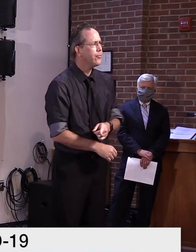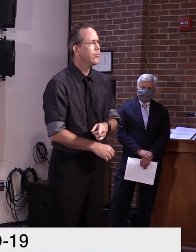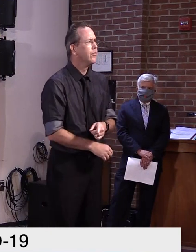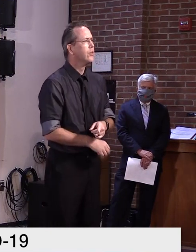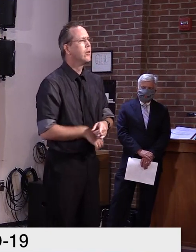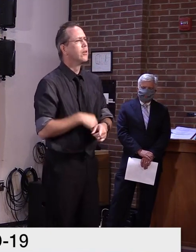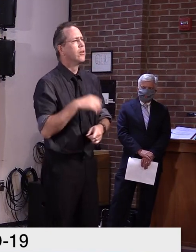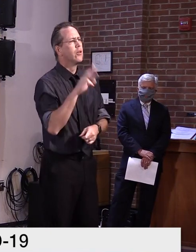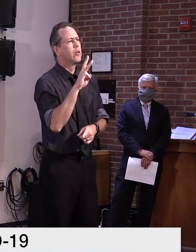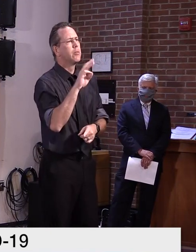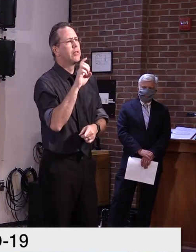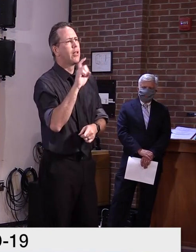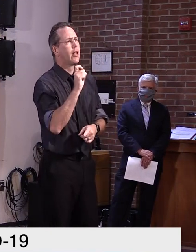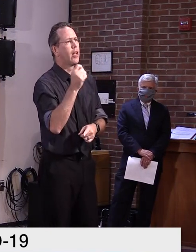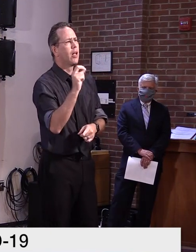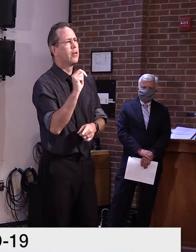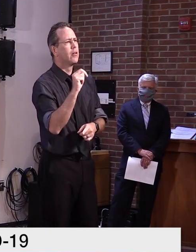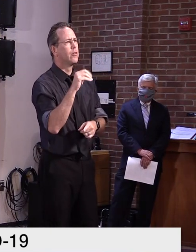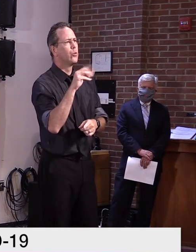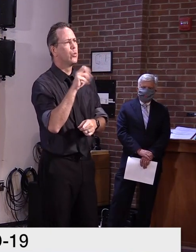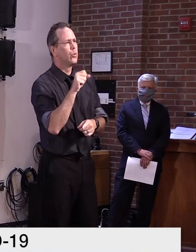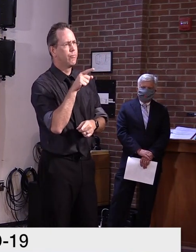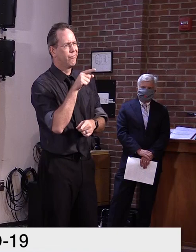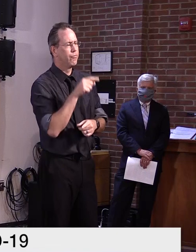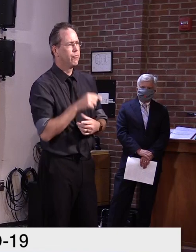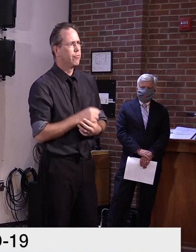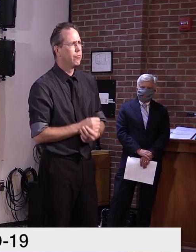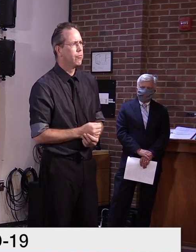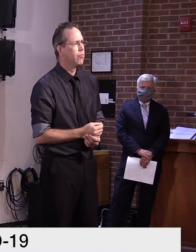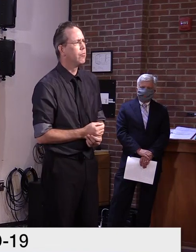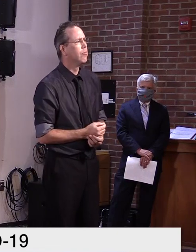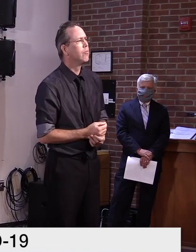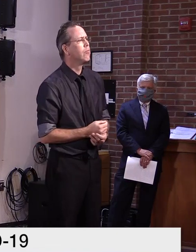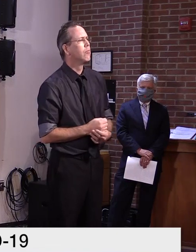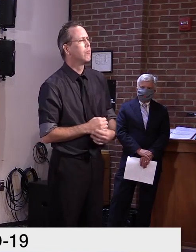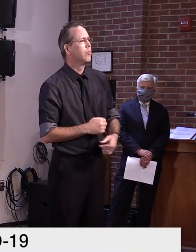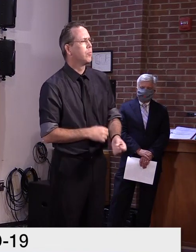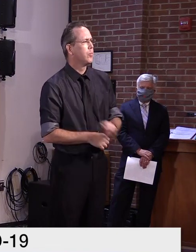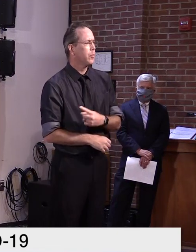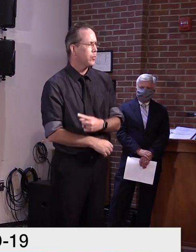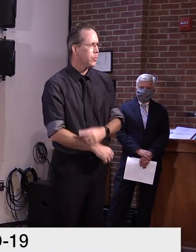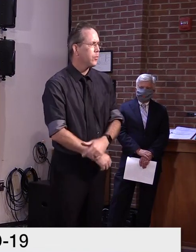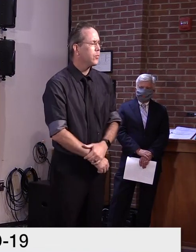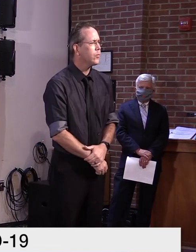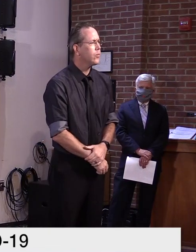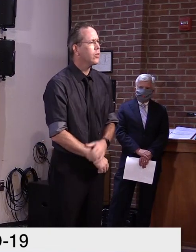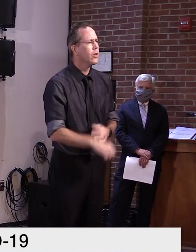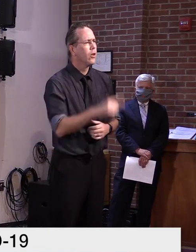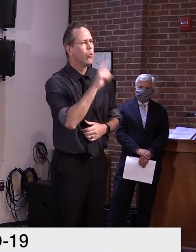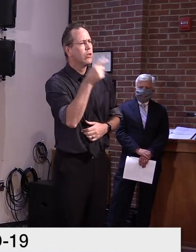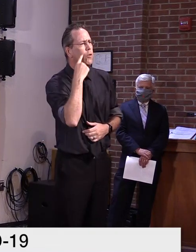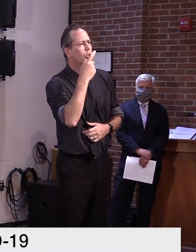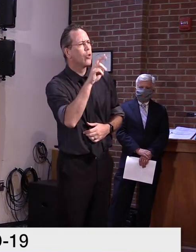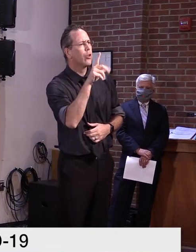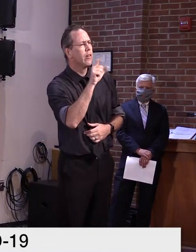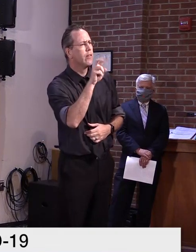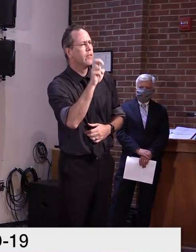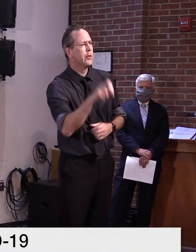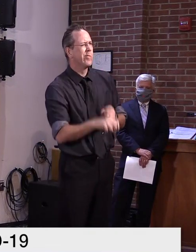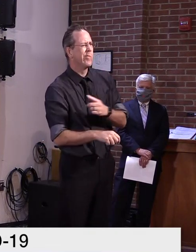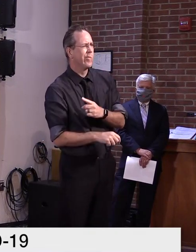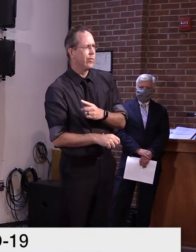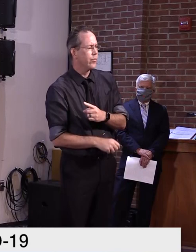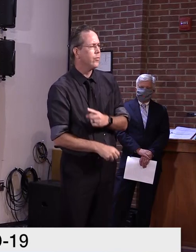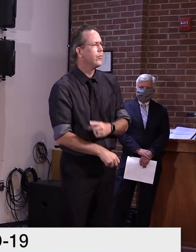Hi, this question is mostly for Dr. Levine. I'm looking at a message from a superintendent in Stowe that warned parents about a low risk